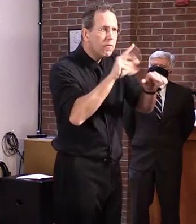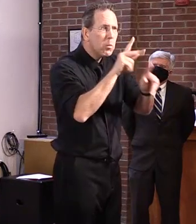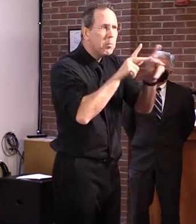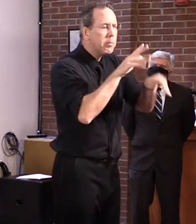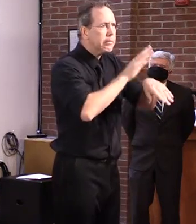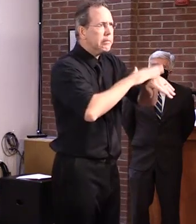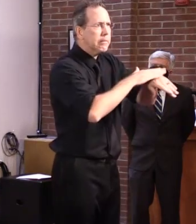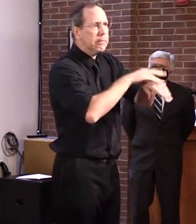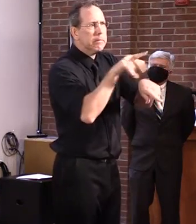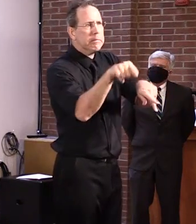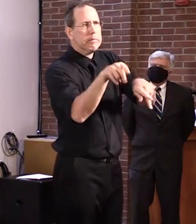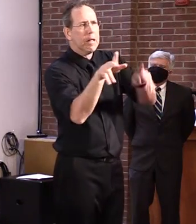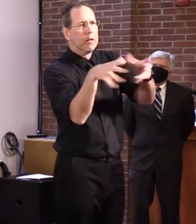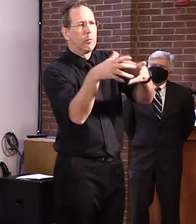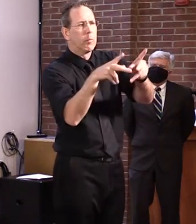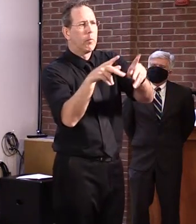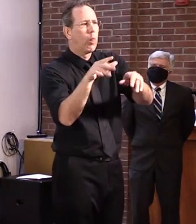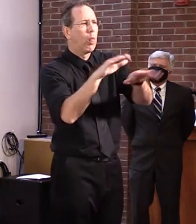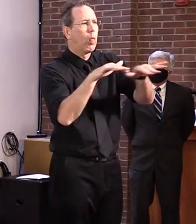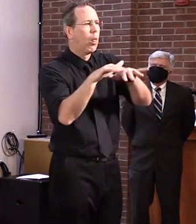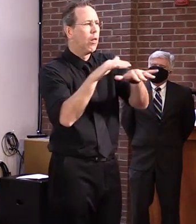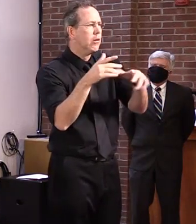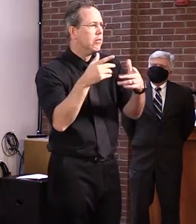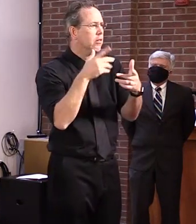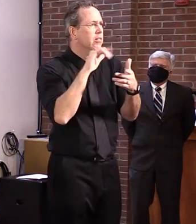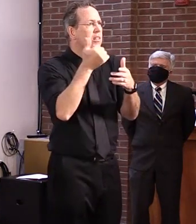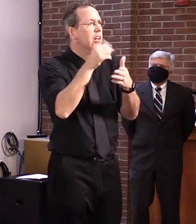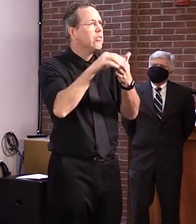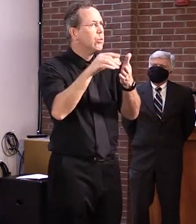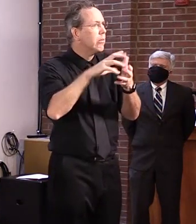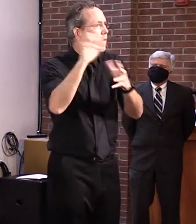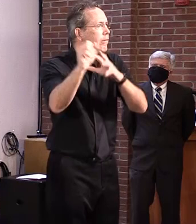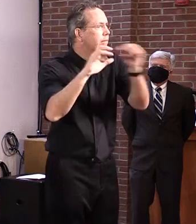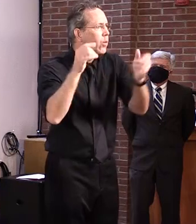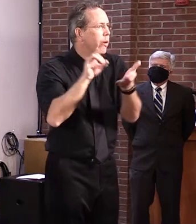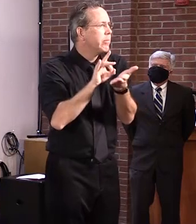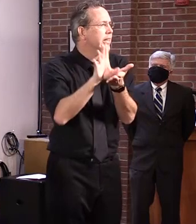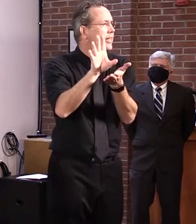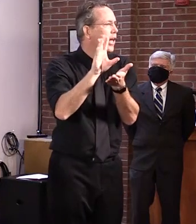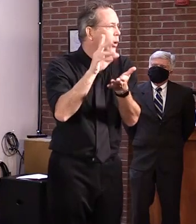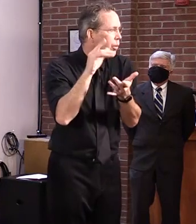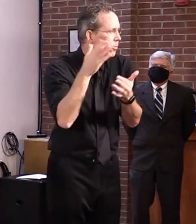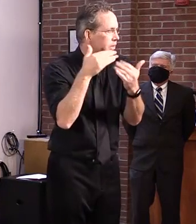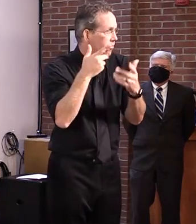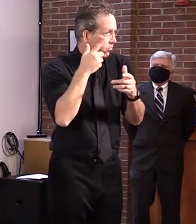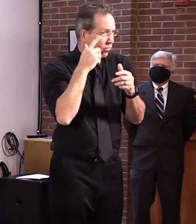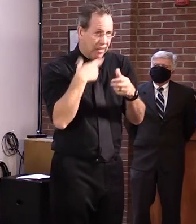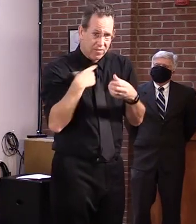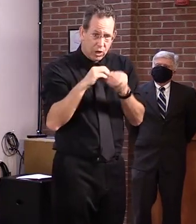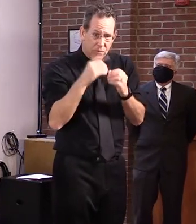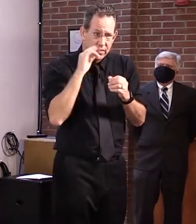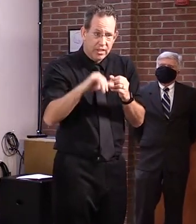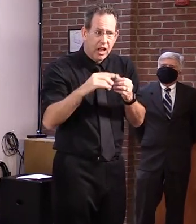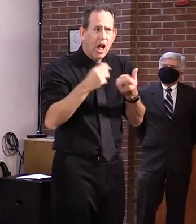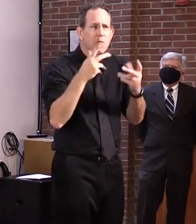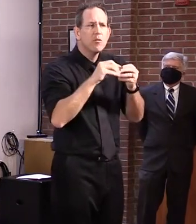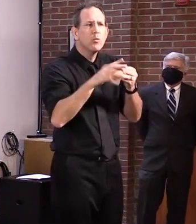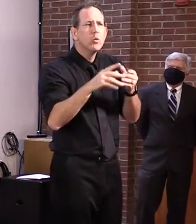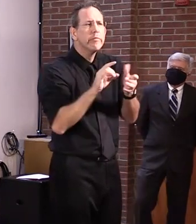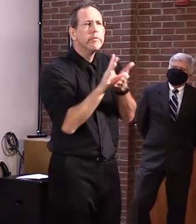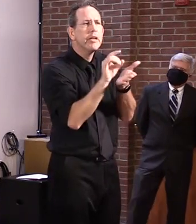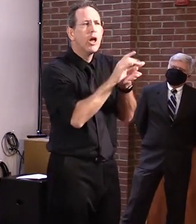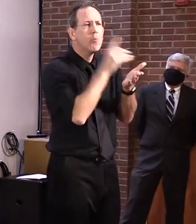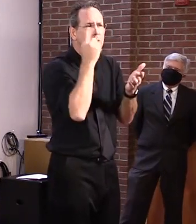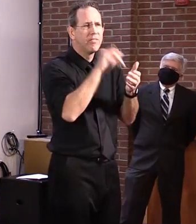you know, 5, 10, 15, 20 kids are being sent home? Um, a couple of things, um, I'd be happy to look into